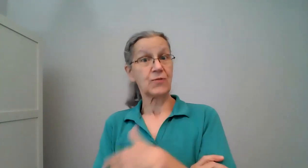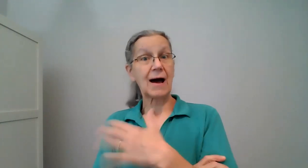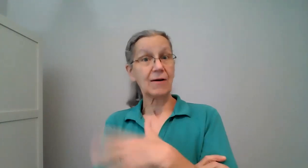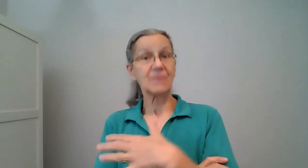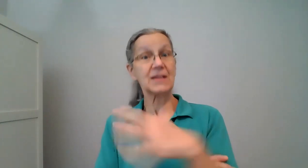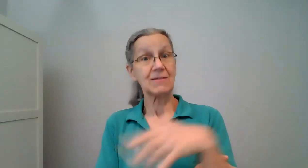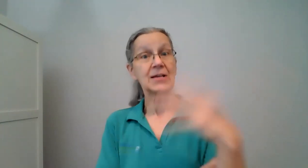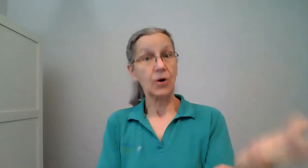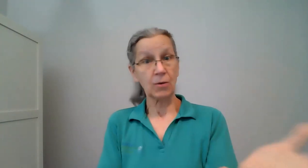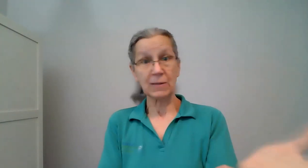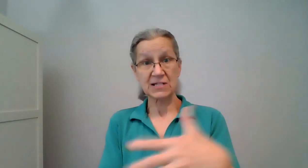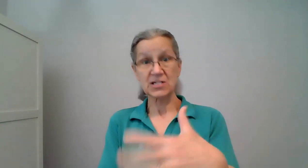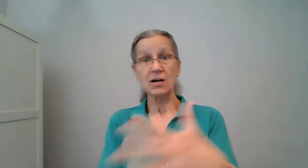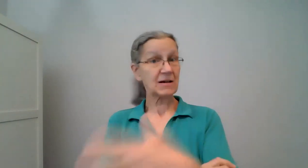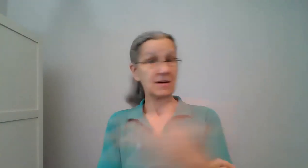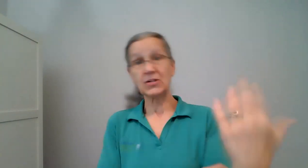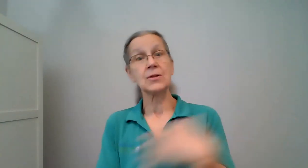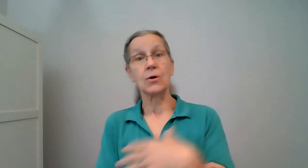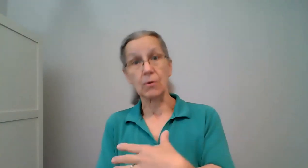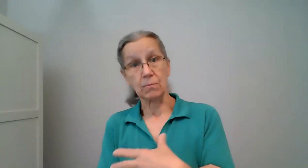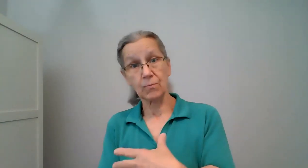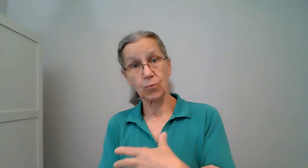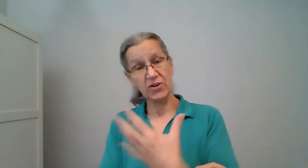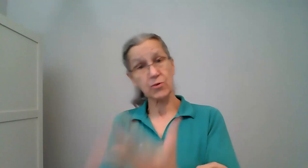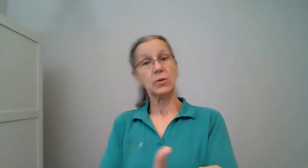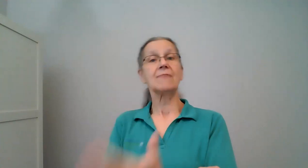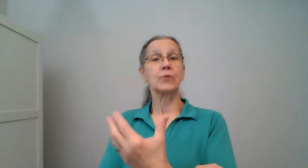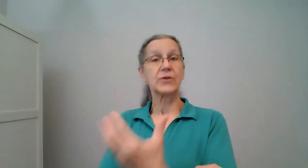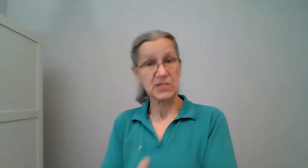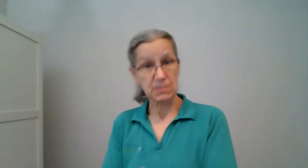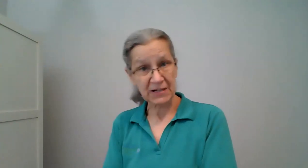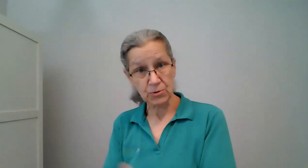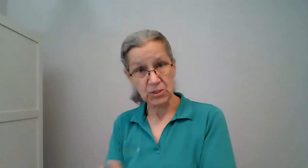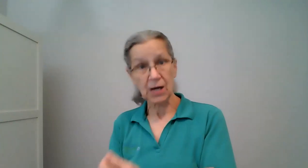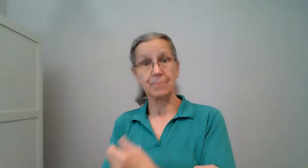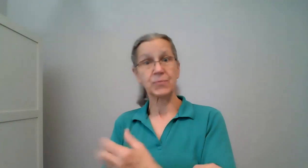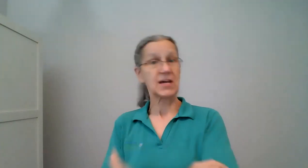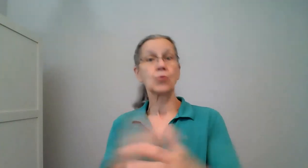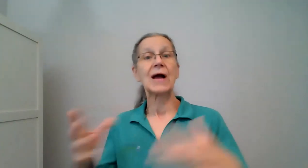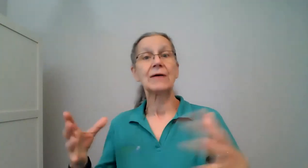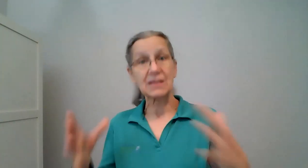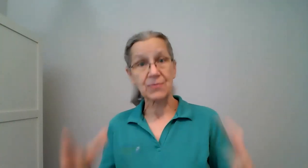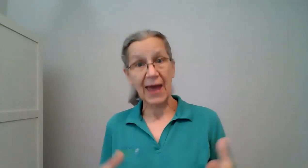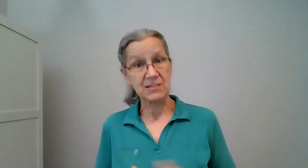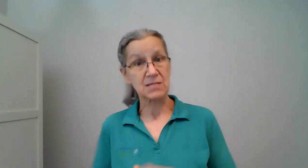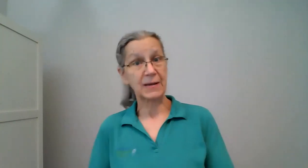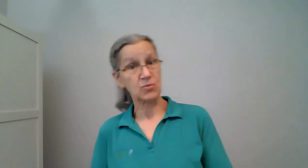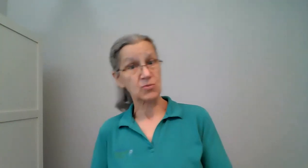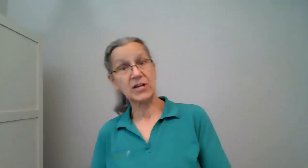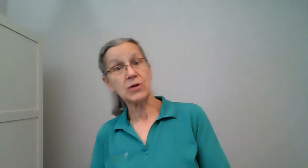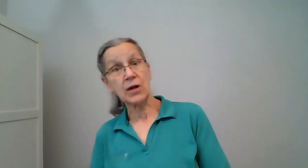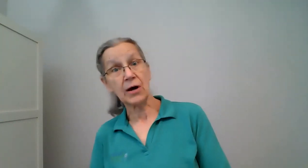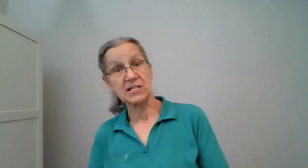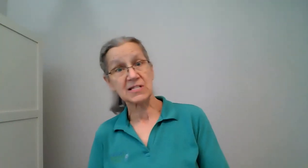out of leaving the home and let's talk about even in the home where you live where you spend your time getting around in that space what are you noticing